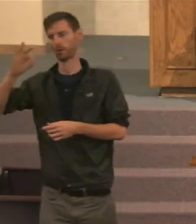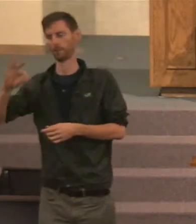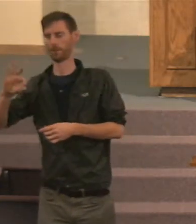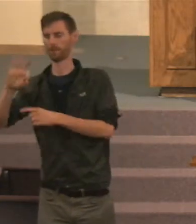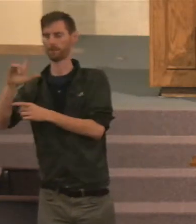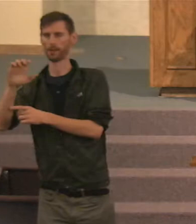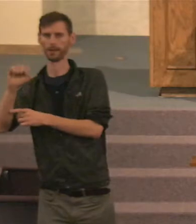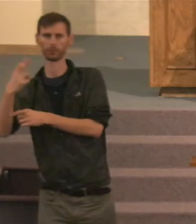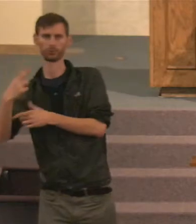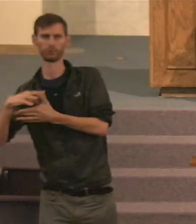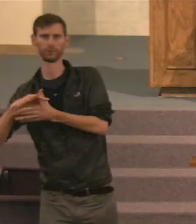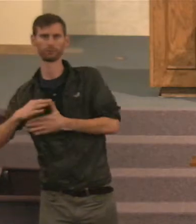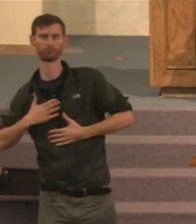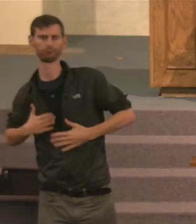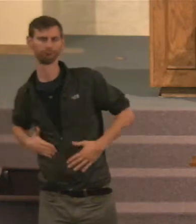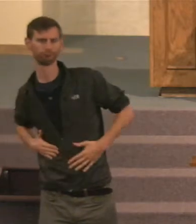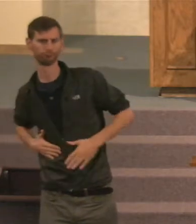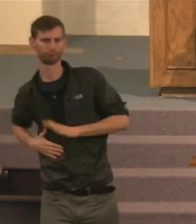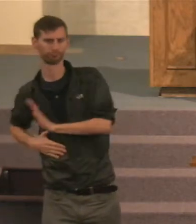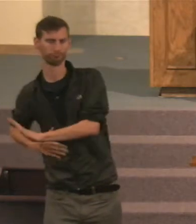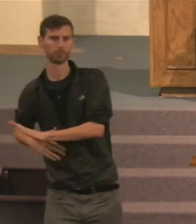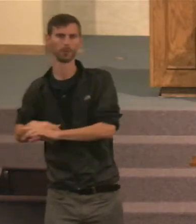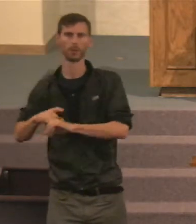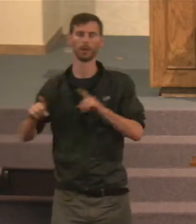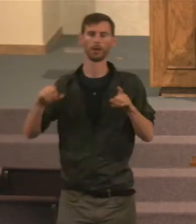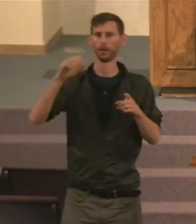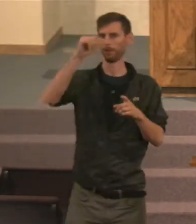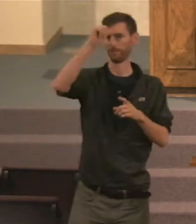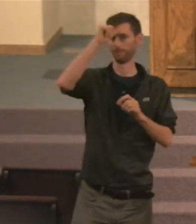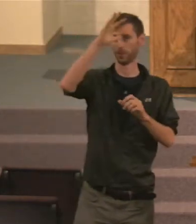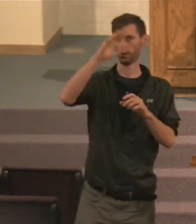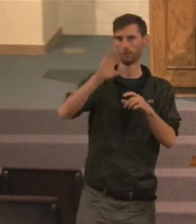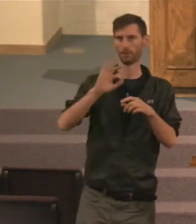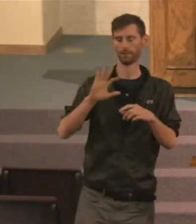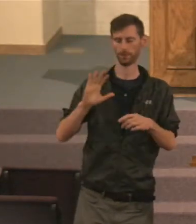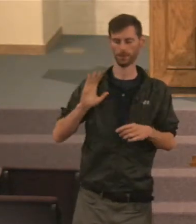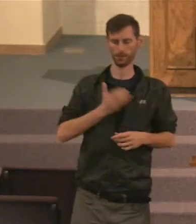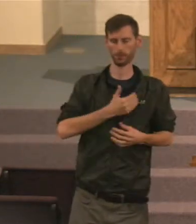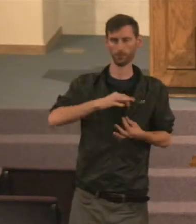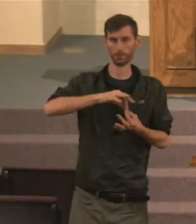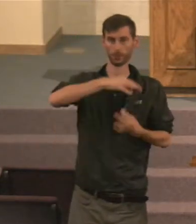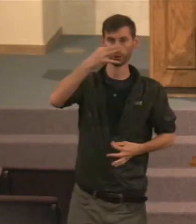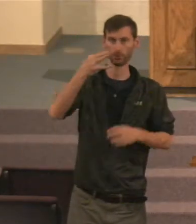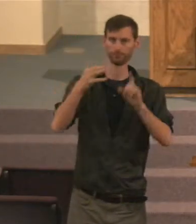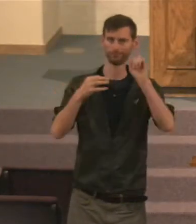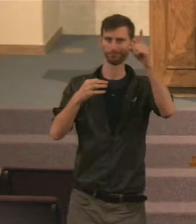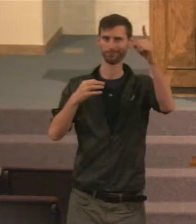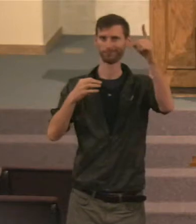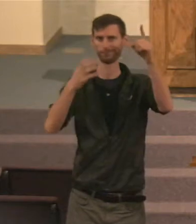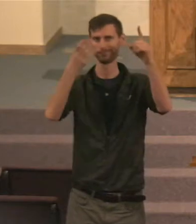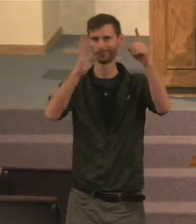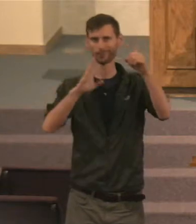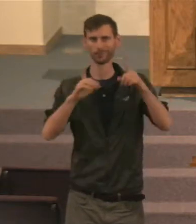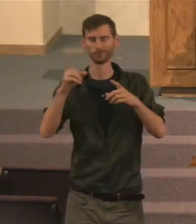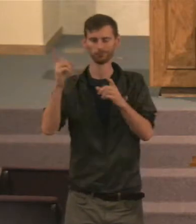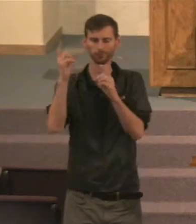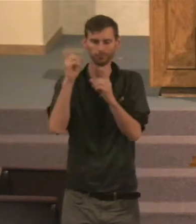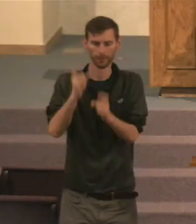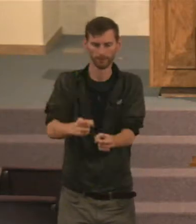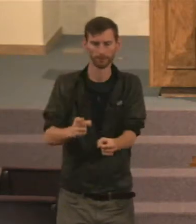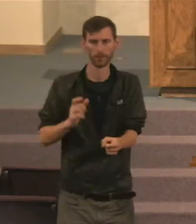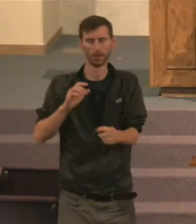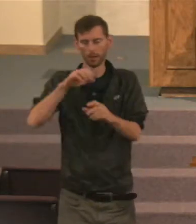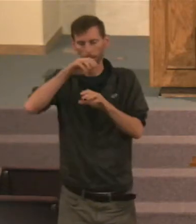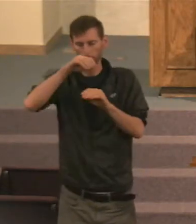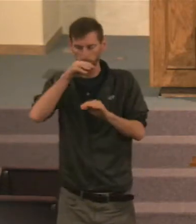spirit. It's talking about God. God's the one who created our spirit. God's the one that gave that spirit. Into the body, To bring life